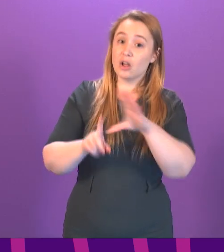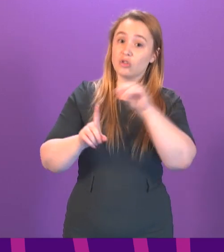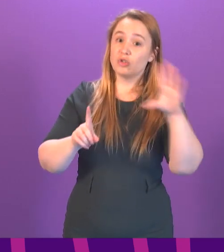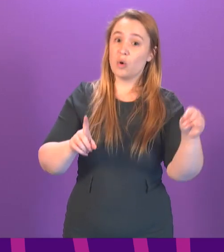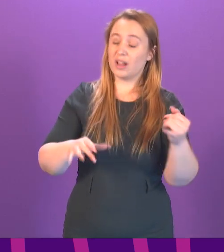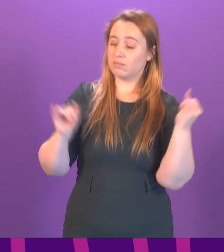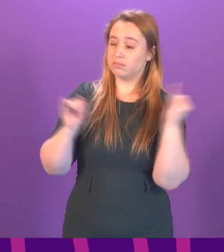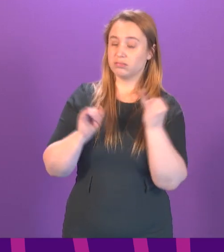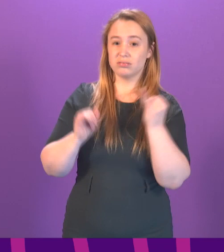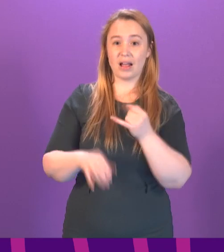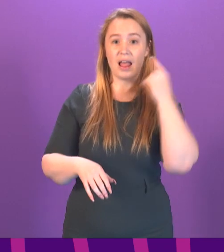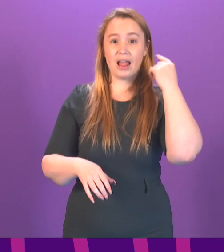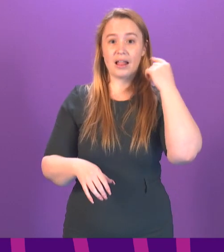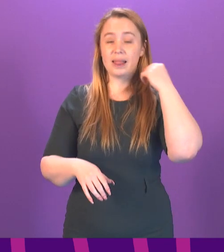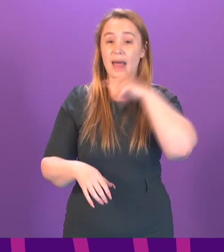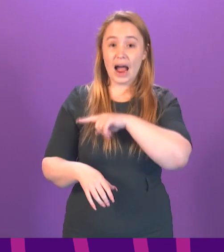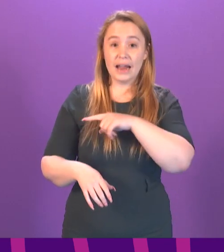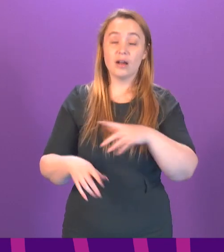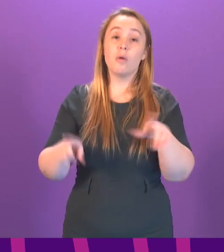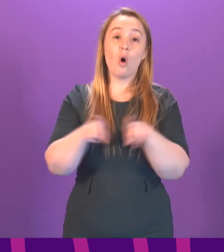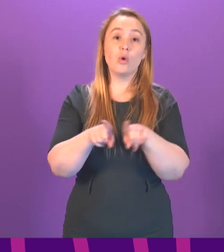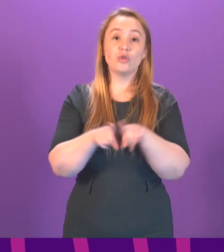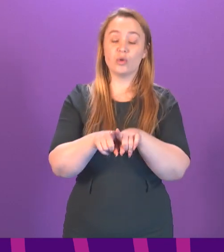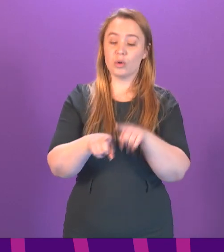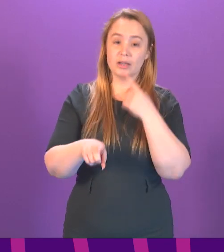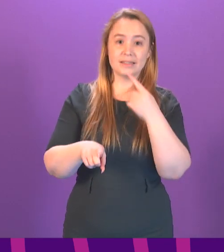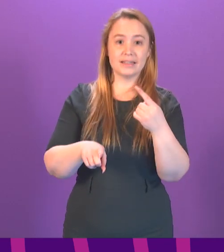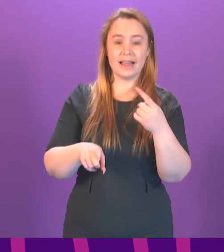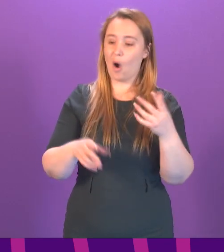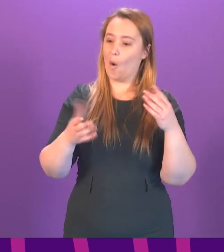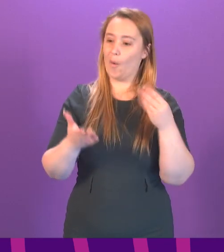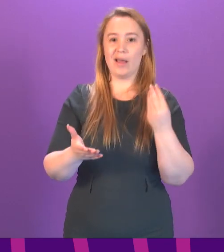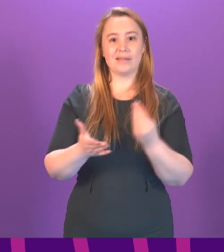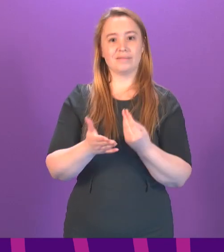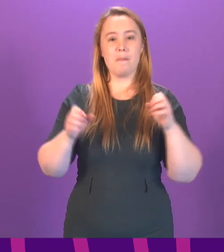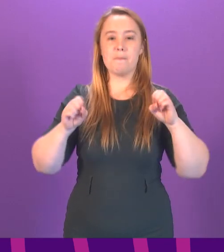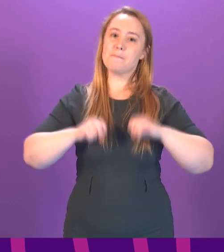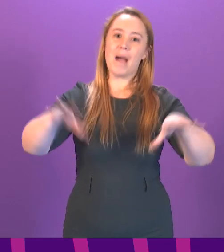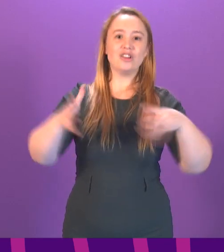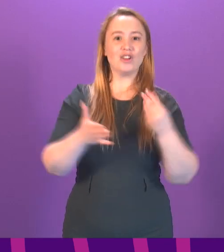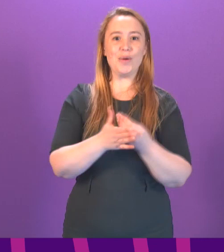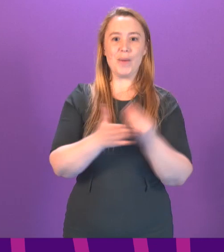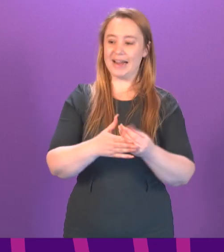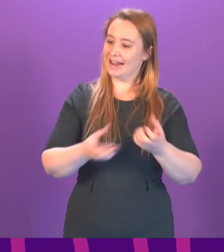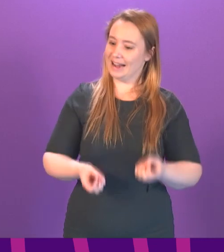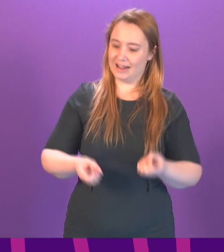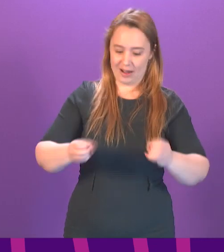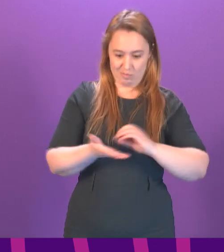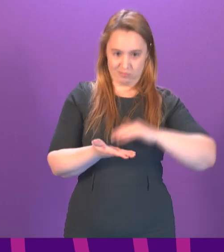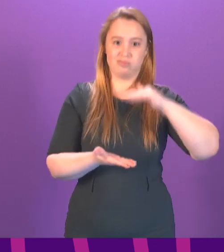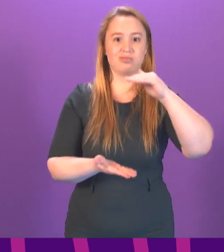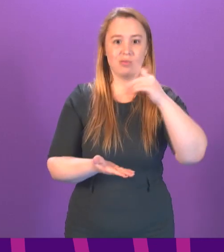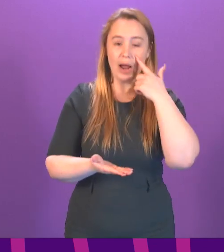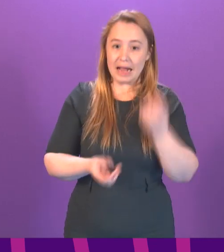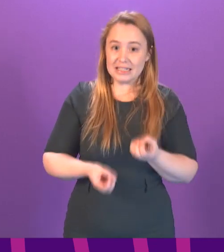Tory hypocrisy or simply confirmation that they believe there's a magic money tree from which you can spend cash